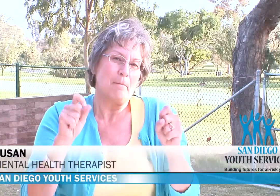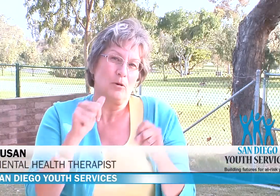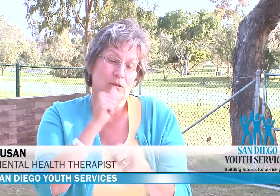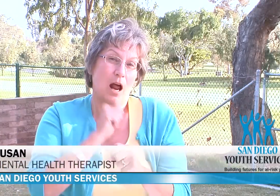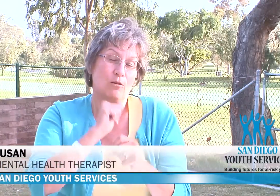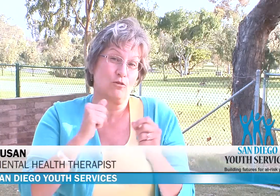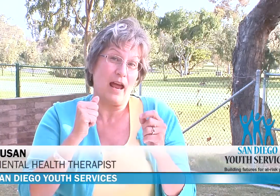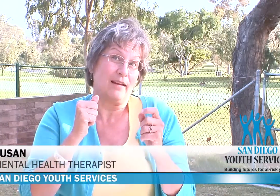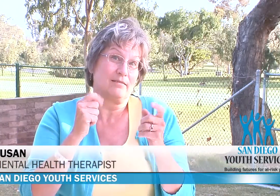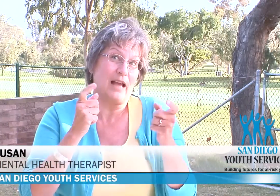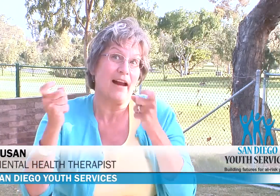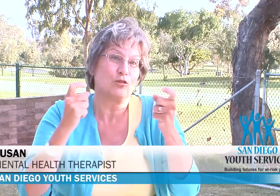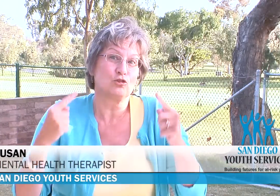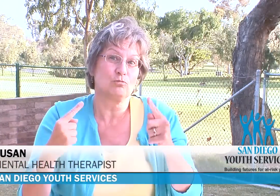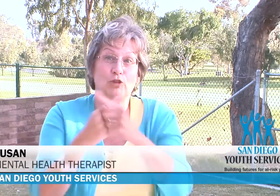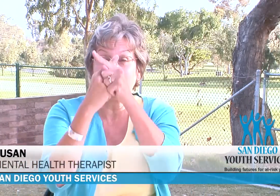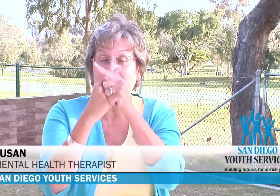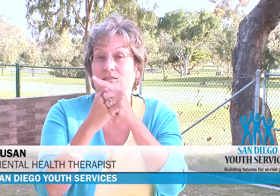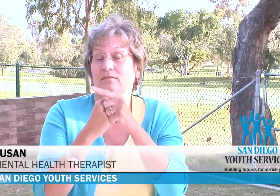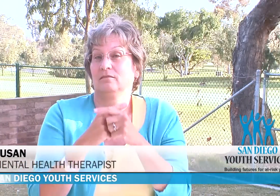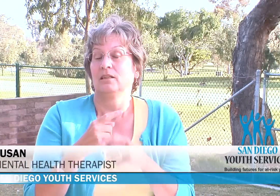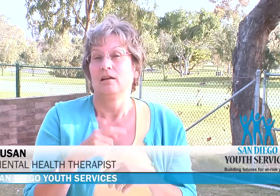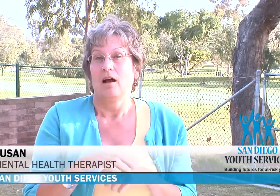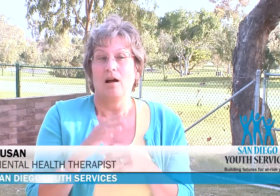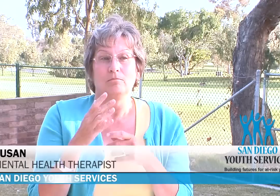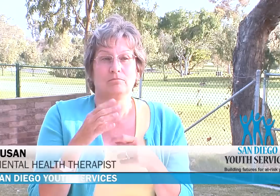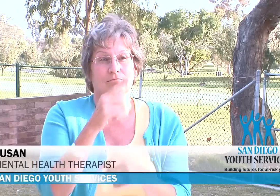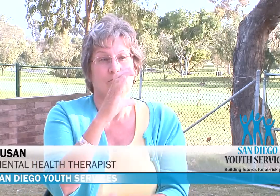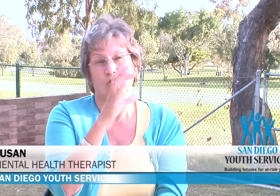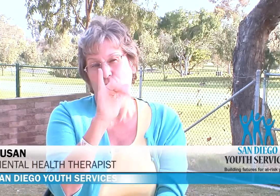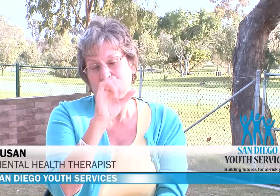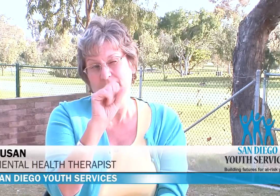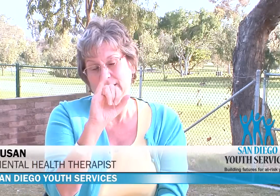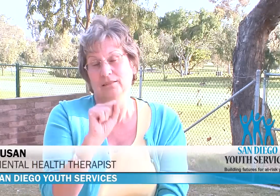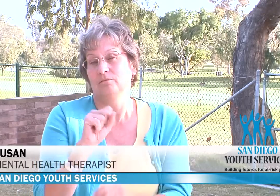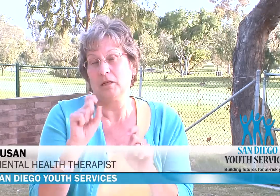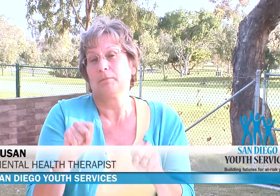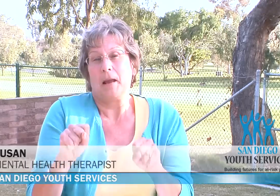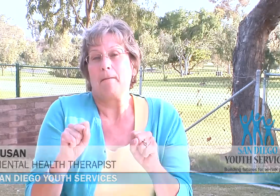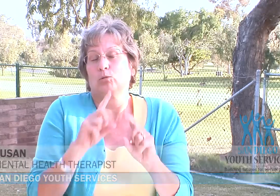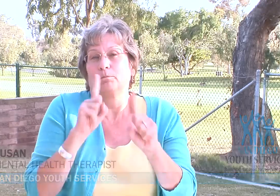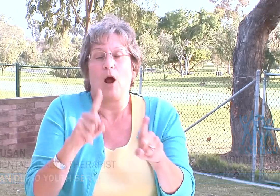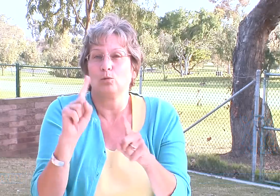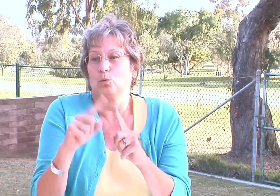staff must be able to tolerate conflict and also be able to deal with crises.